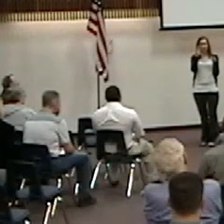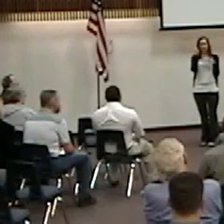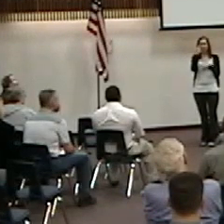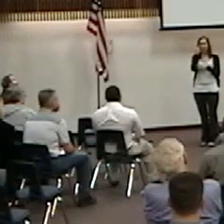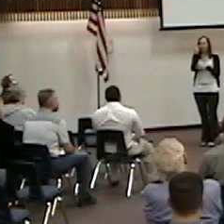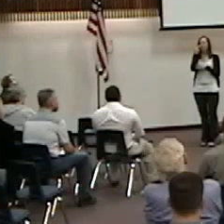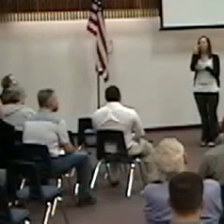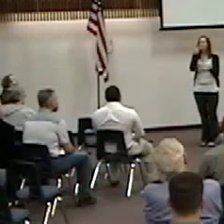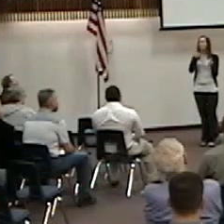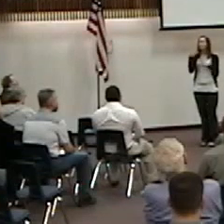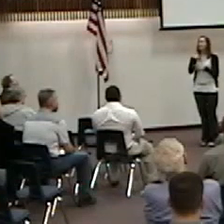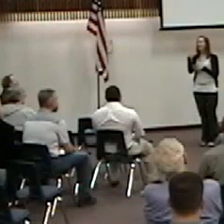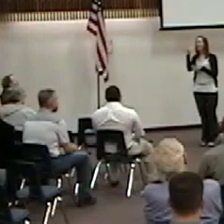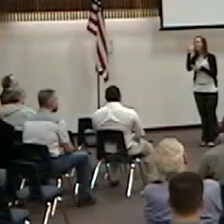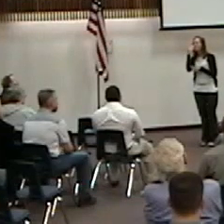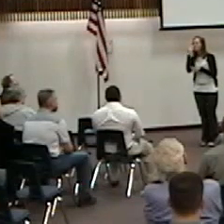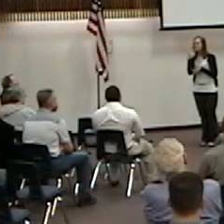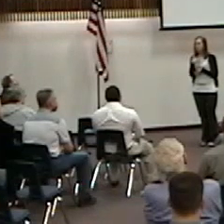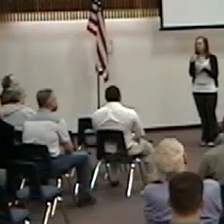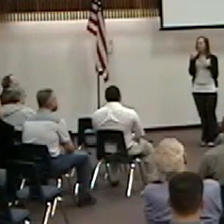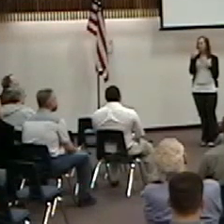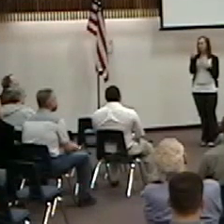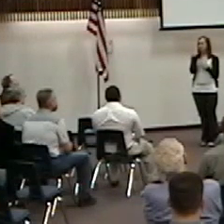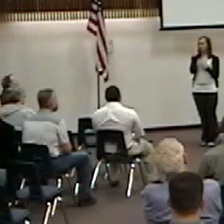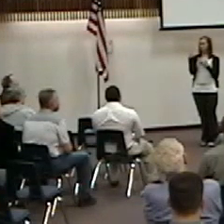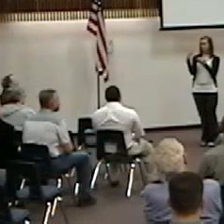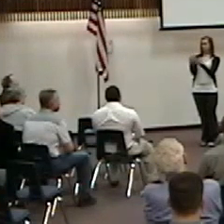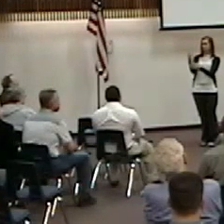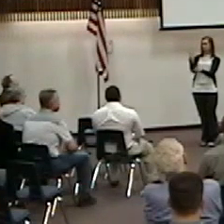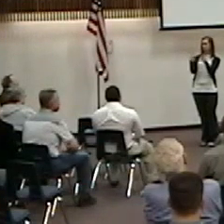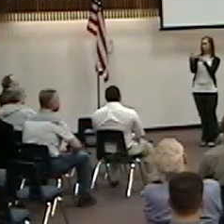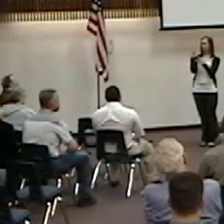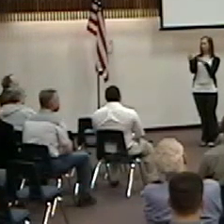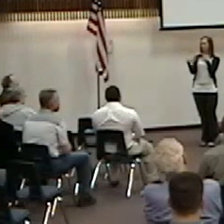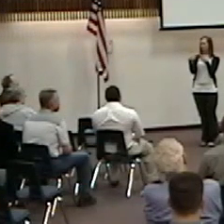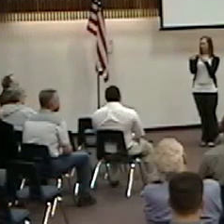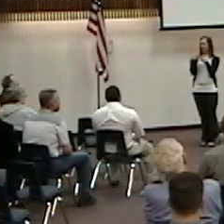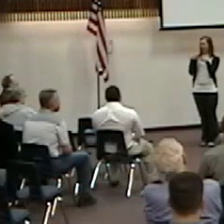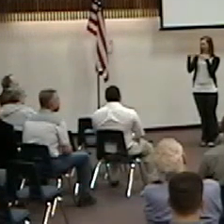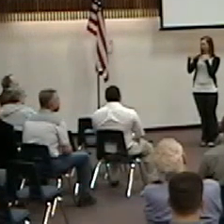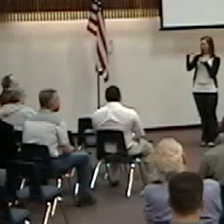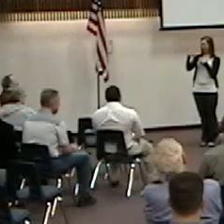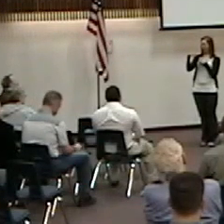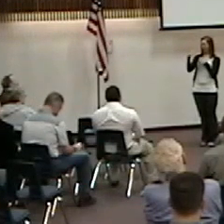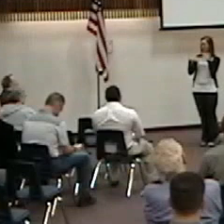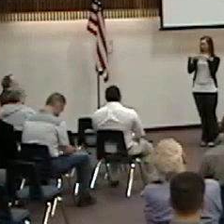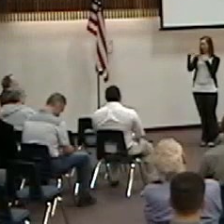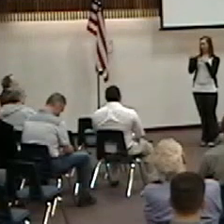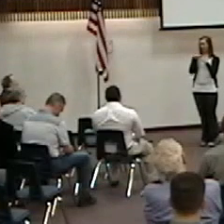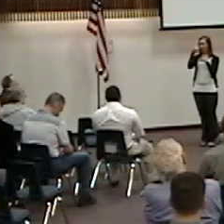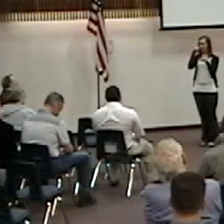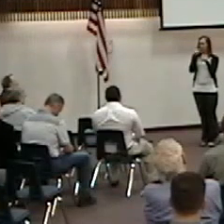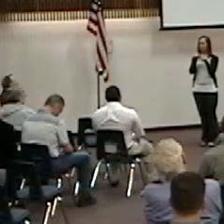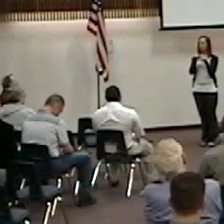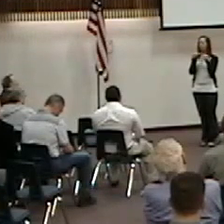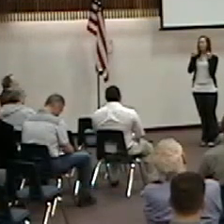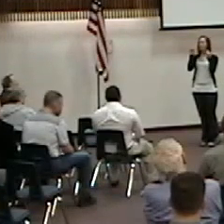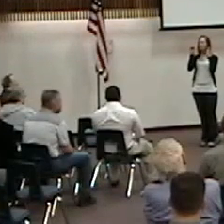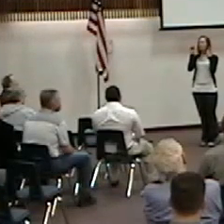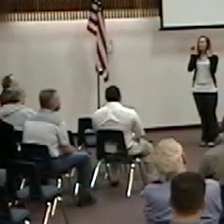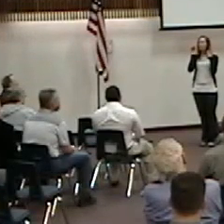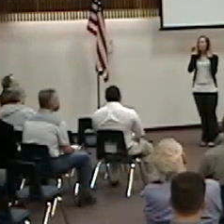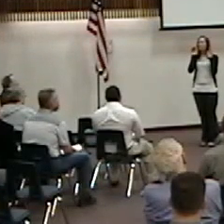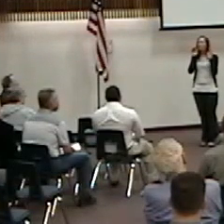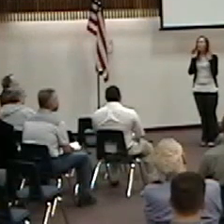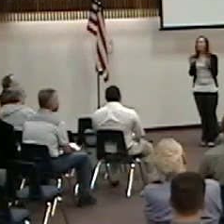faces. That's pretty neat. When I'm in this building, when I drive by this building, I'm reminded of a wonderful, merciful, beyond-all